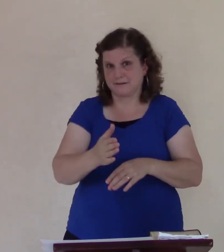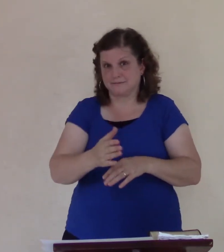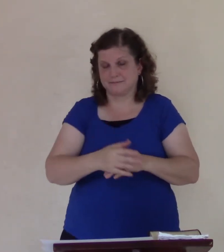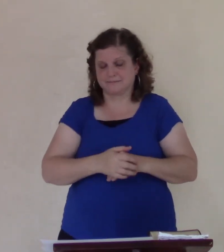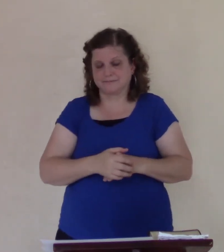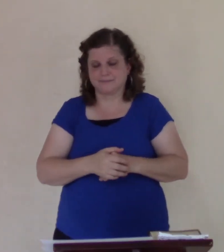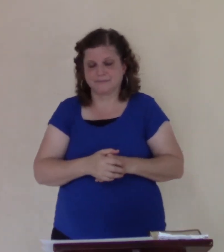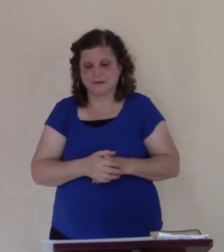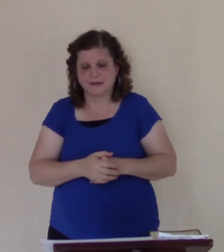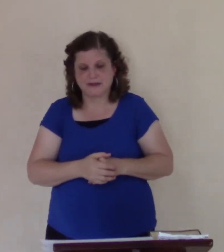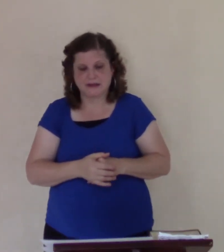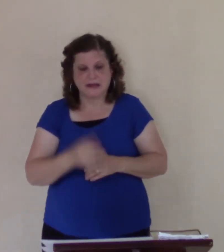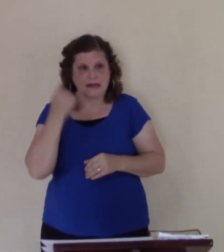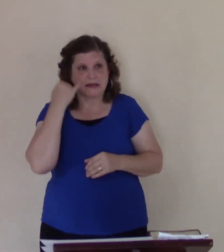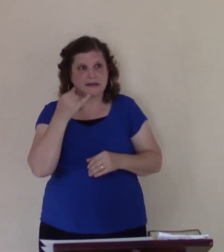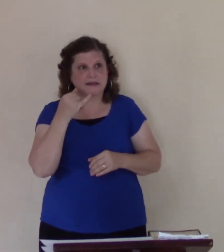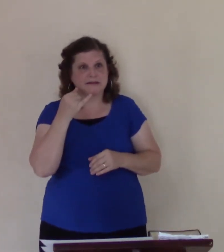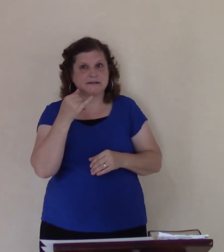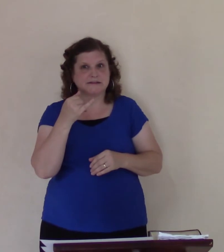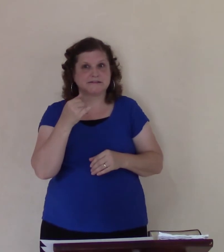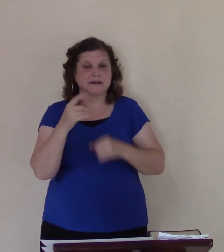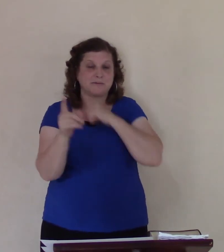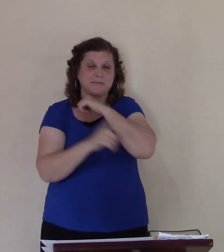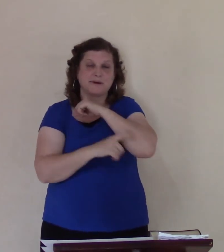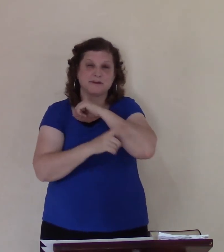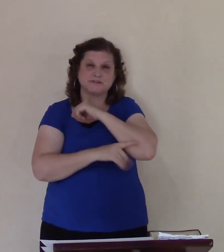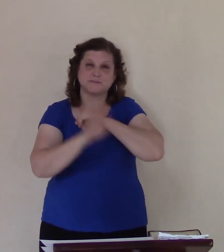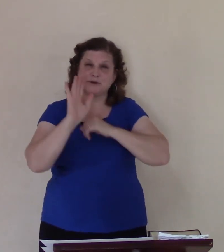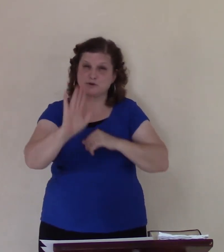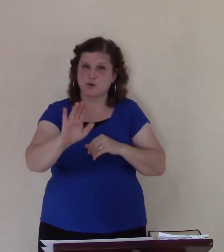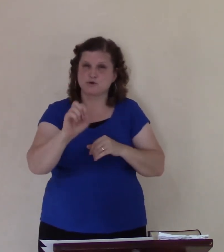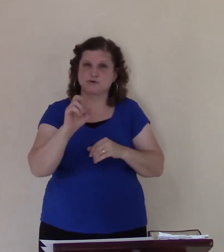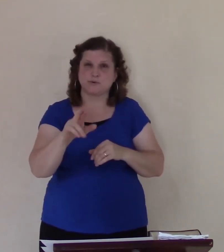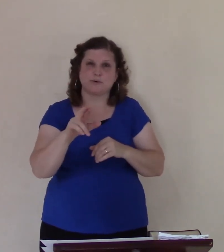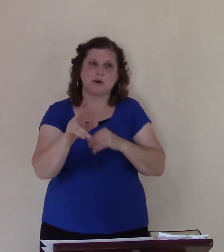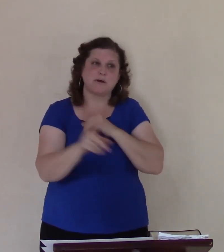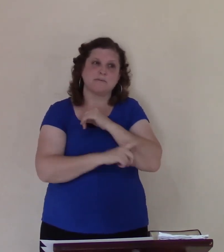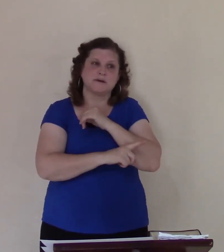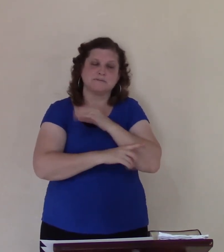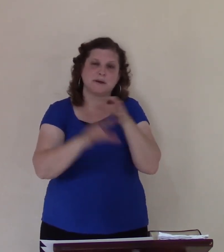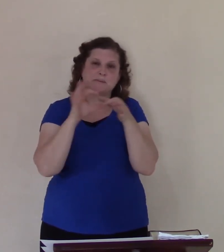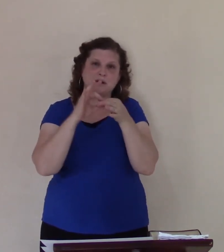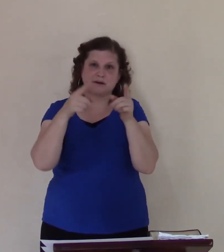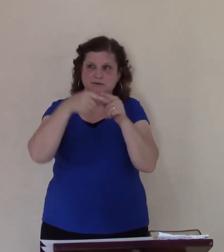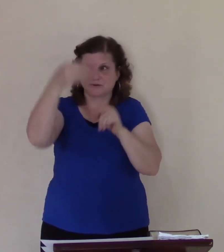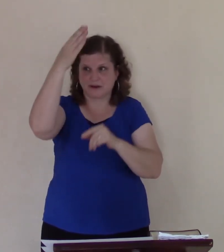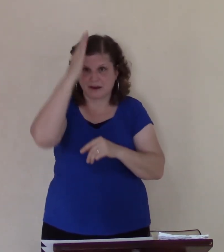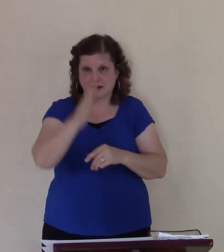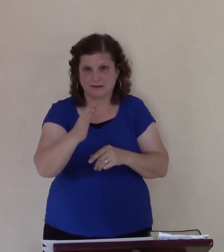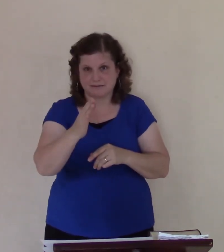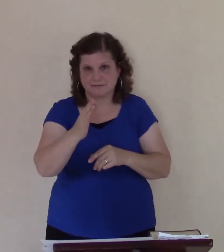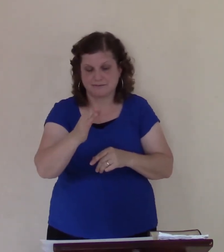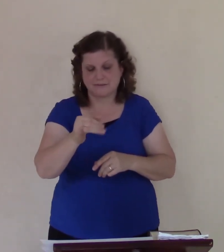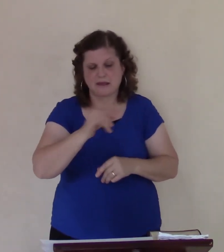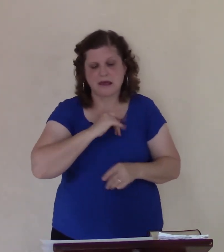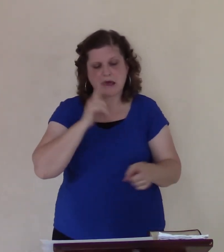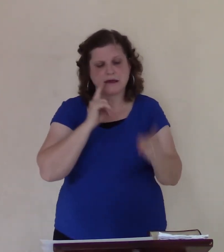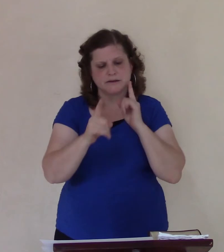Is vengeance now yours or is vengeance fallen to the home? I talked to a man several years ago this